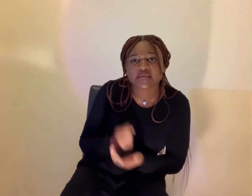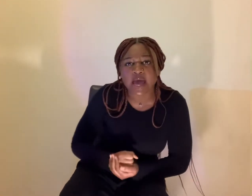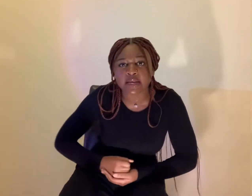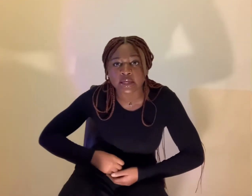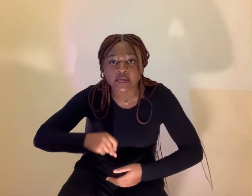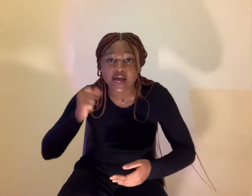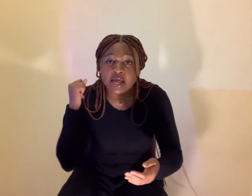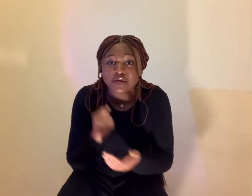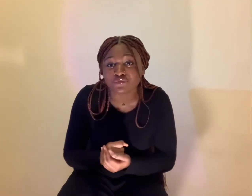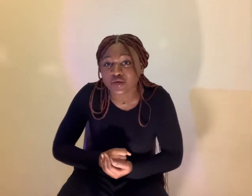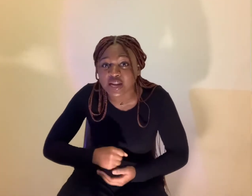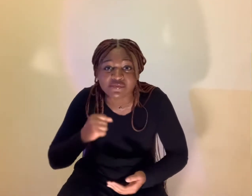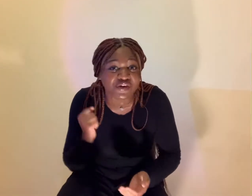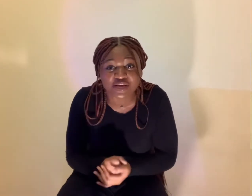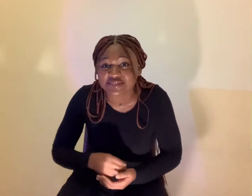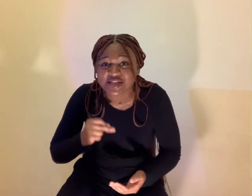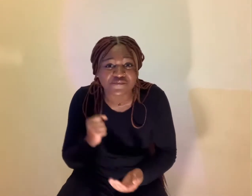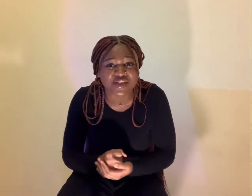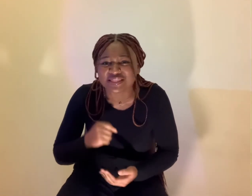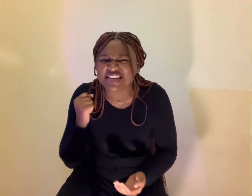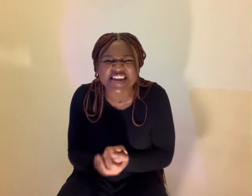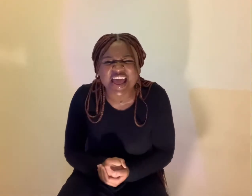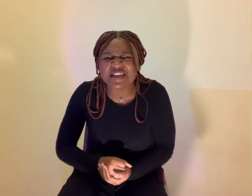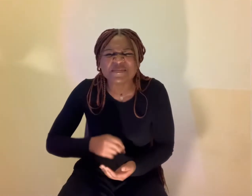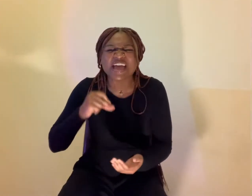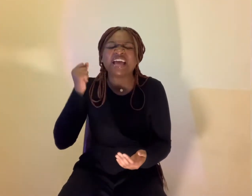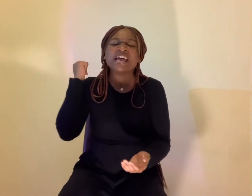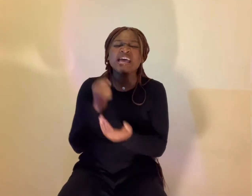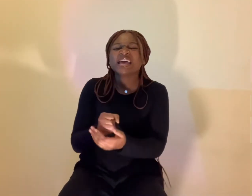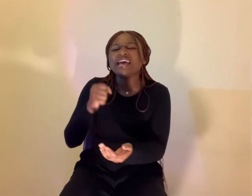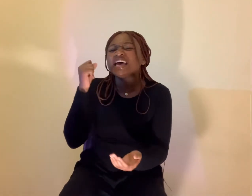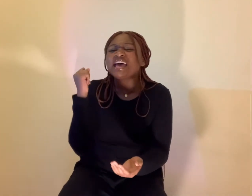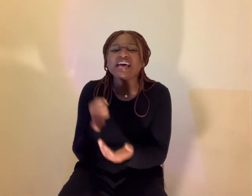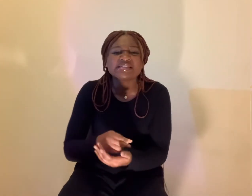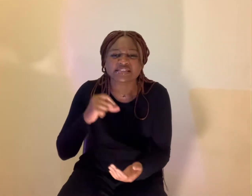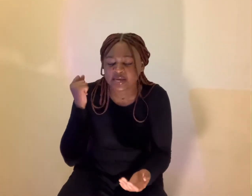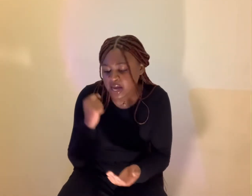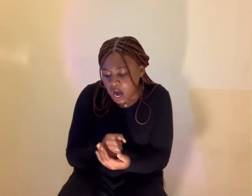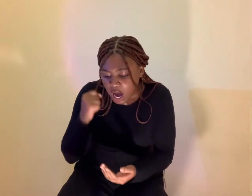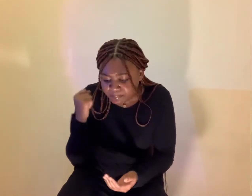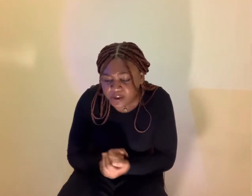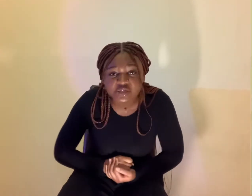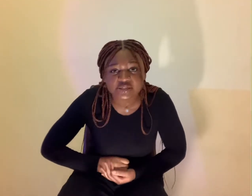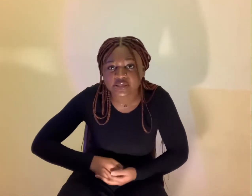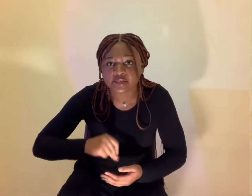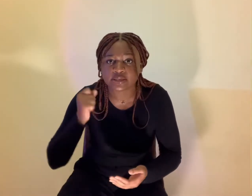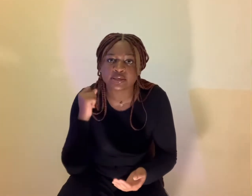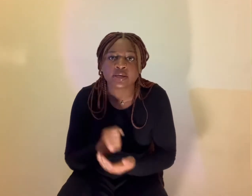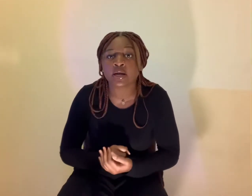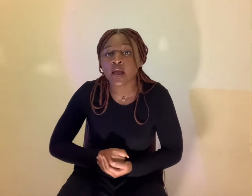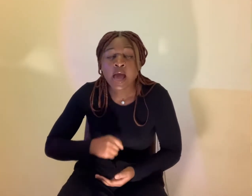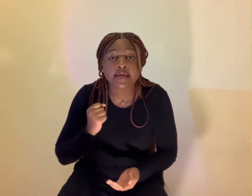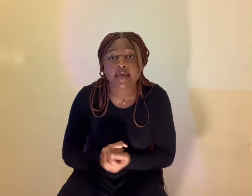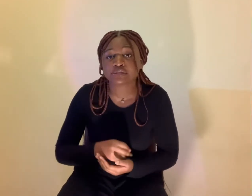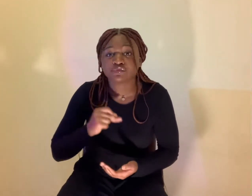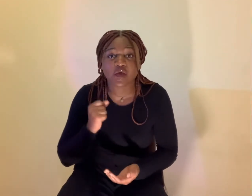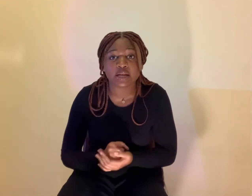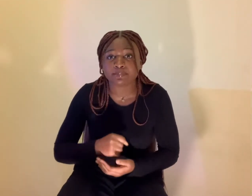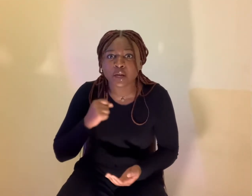getting a kind of name for herself and the name of name for his a person can develop the